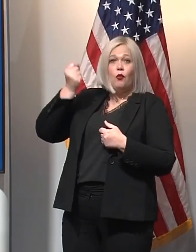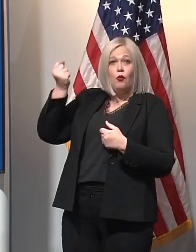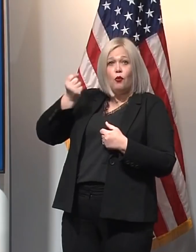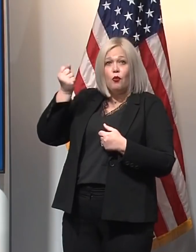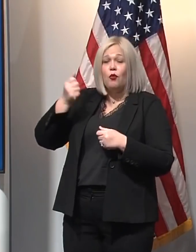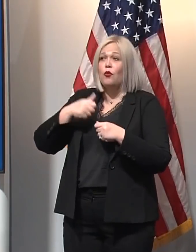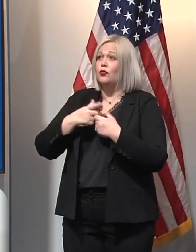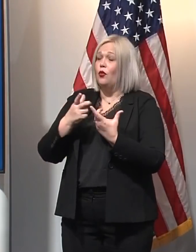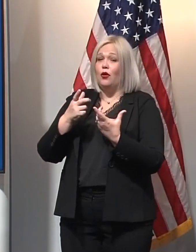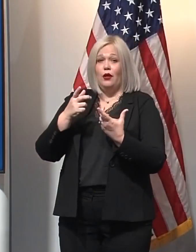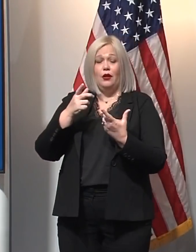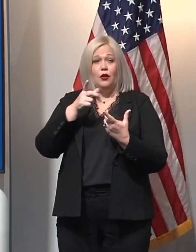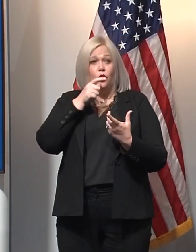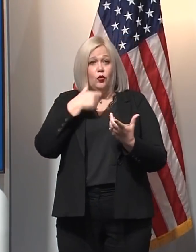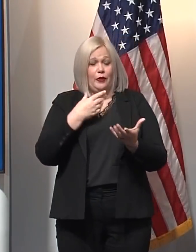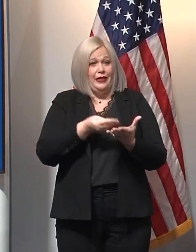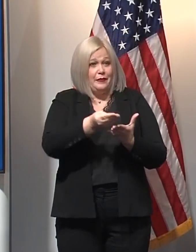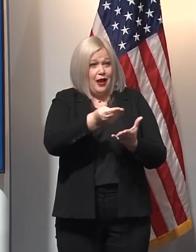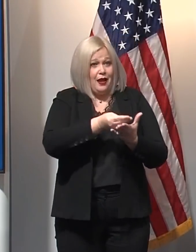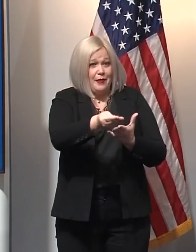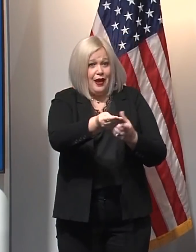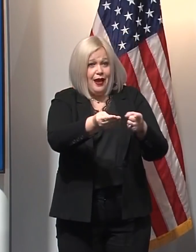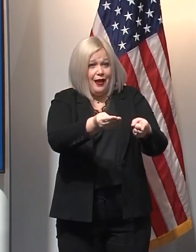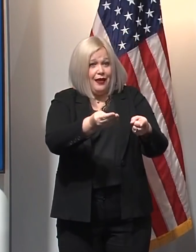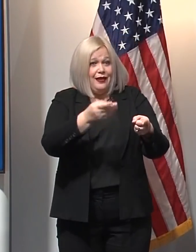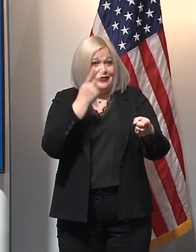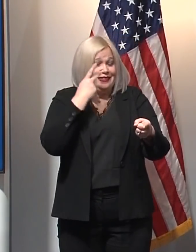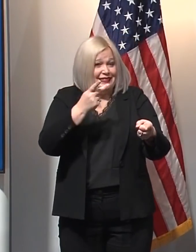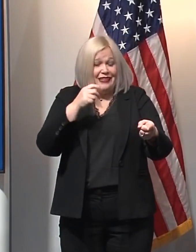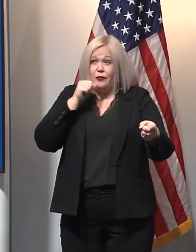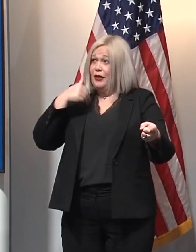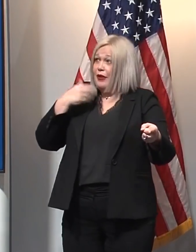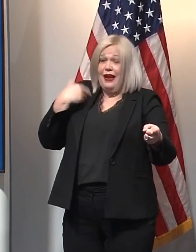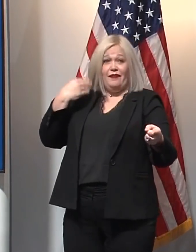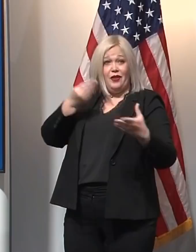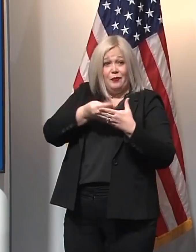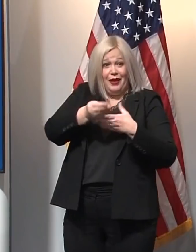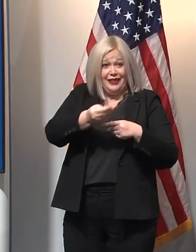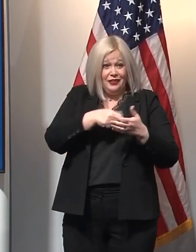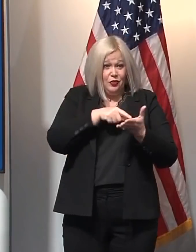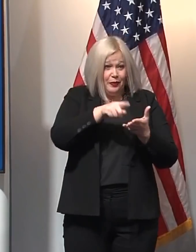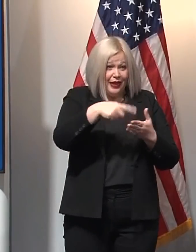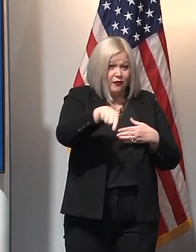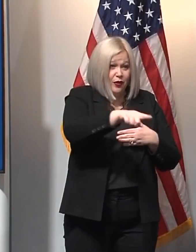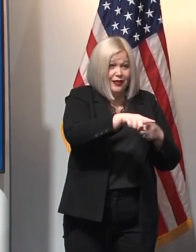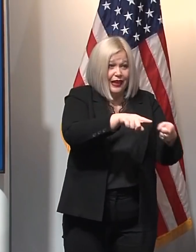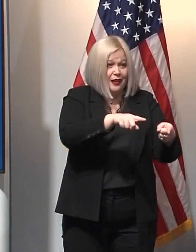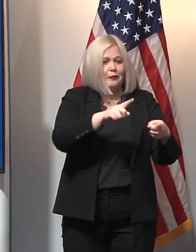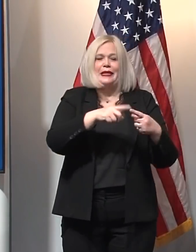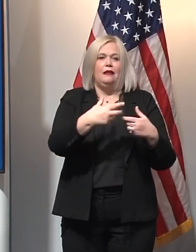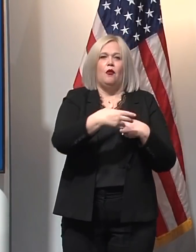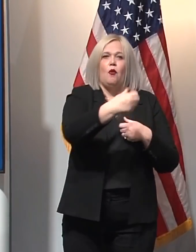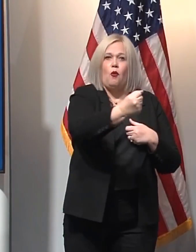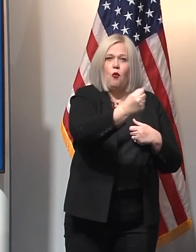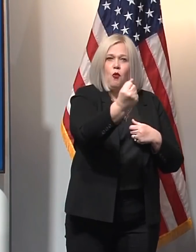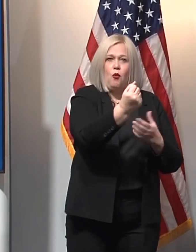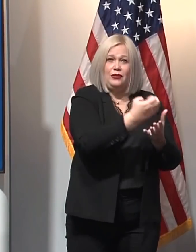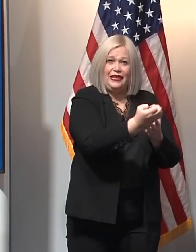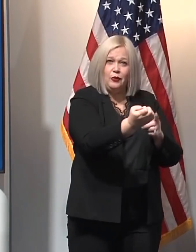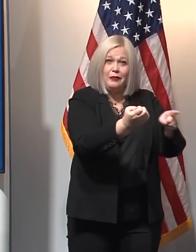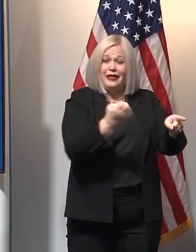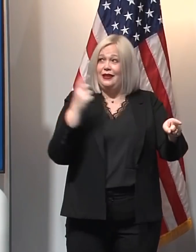the suppliers with whom we are contracting see that we don't have the resources to follow through on what we anticipate our needs being,